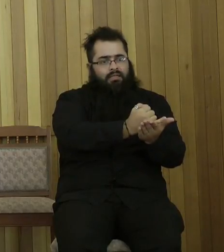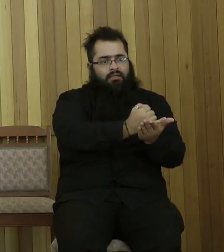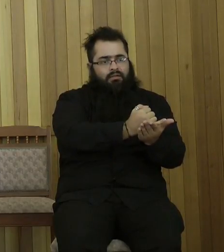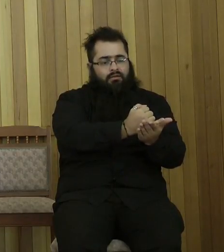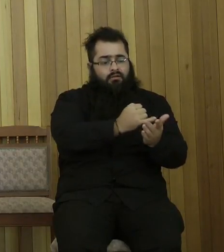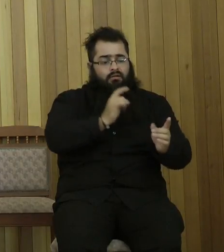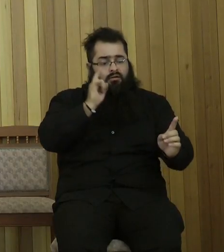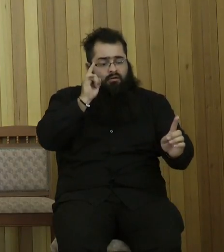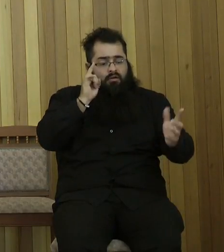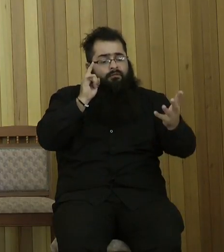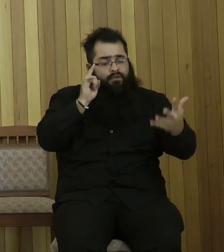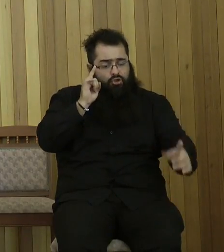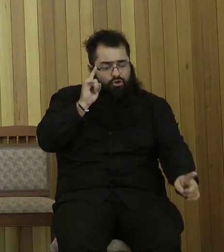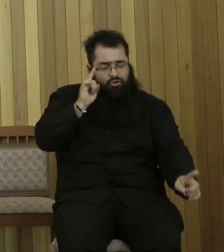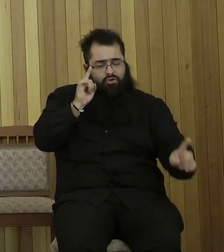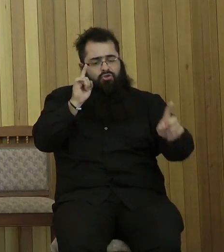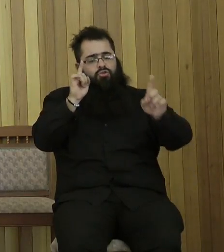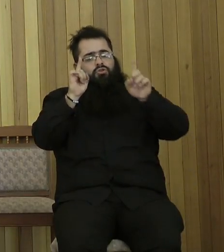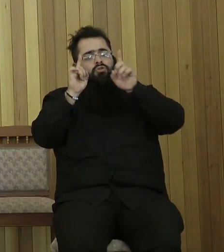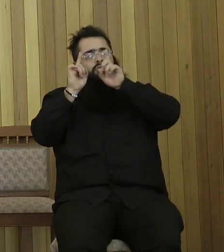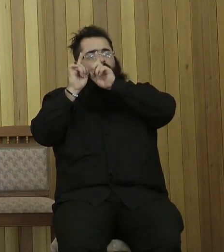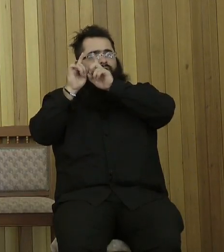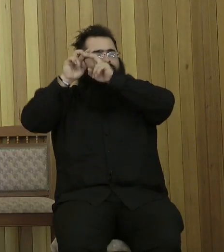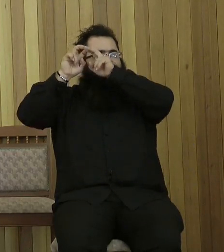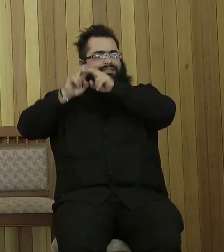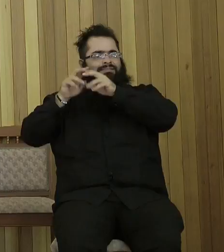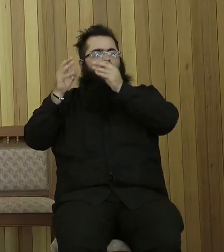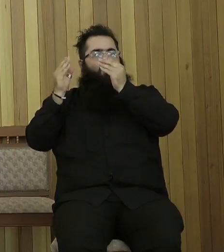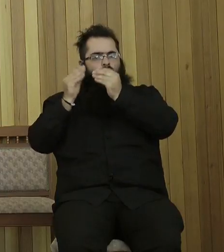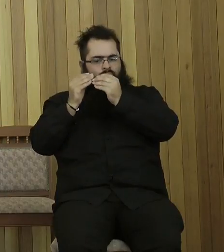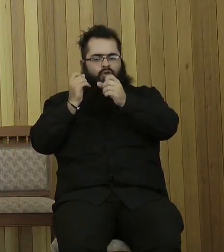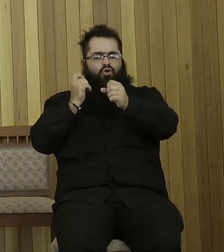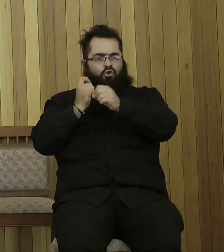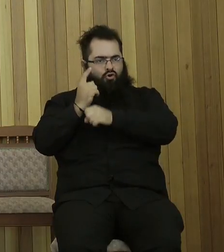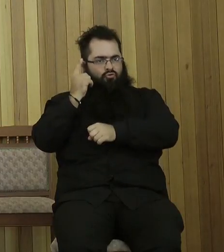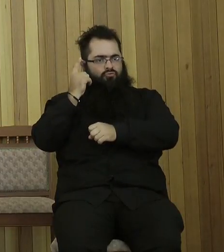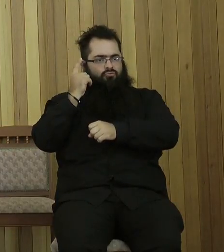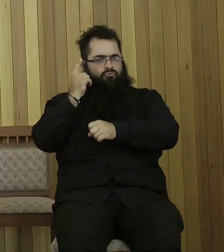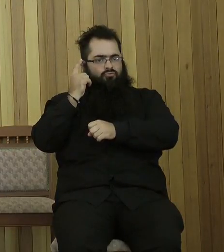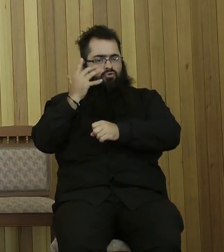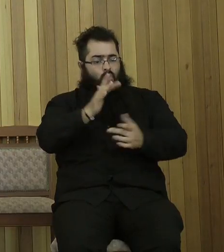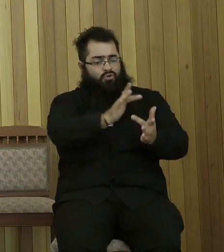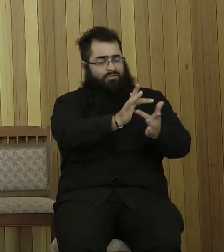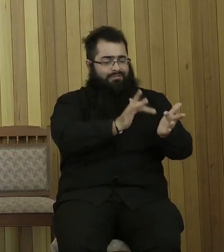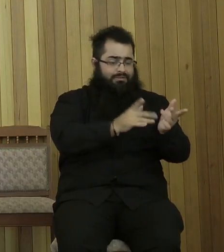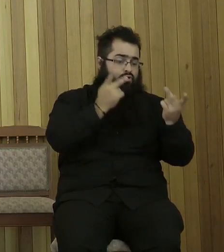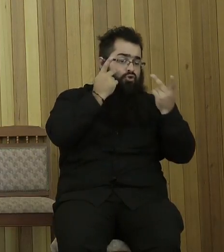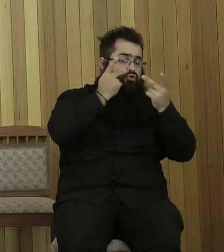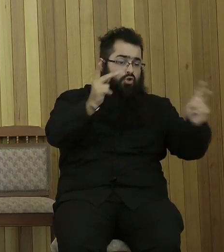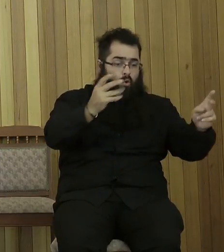Majesty on high. Wow. So Jesus revealed the Father and in so doing brought two more qualities